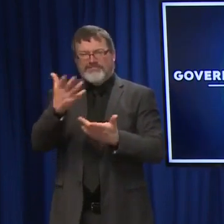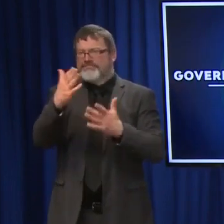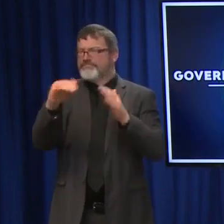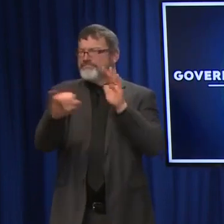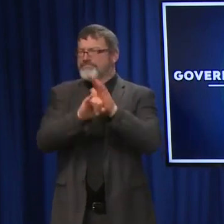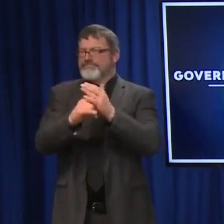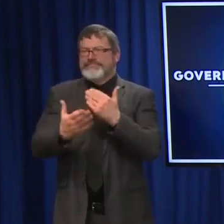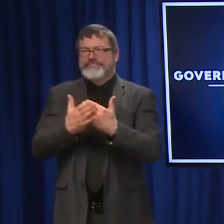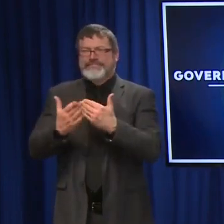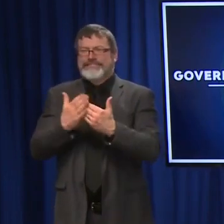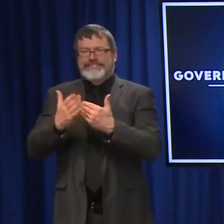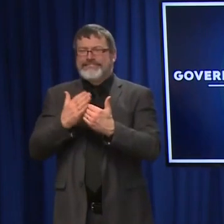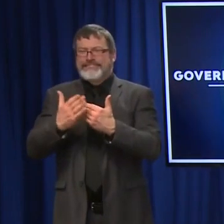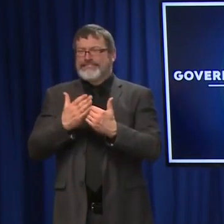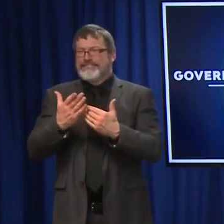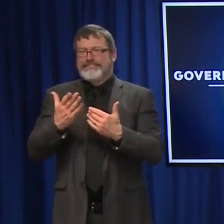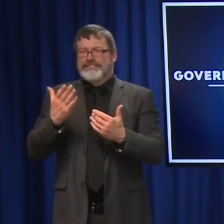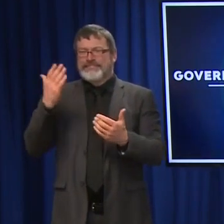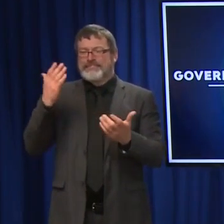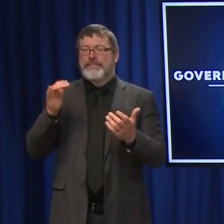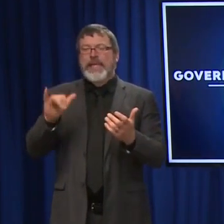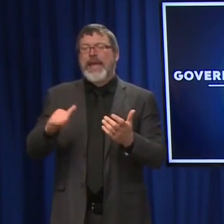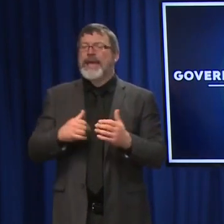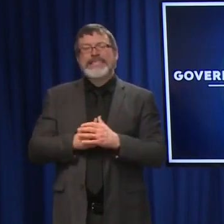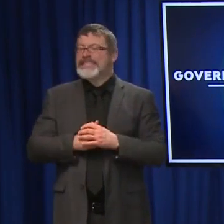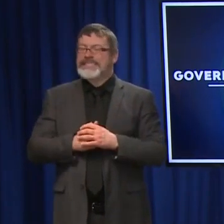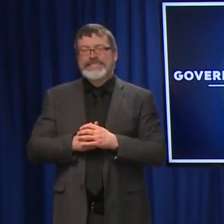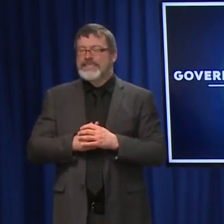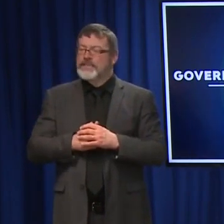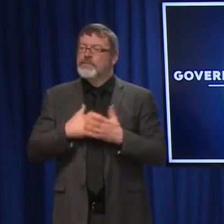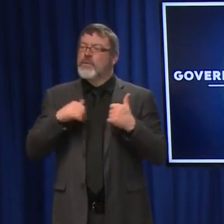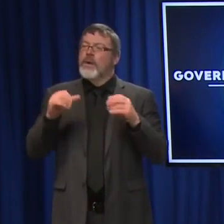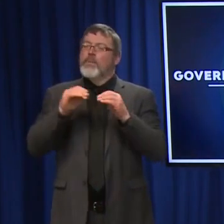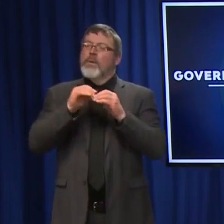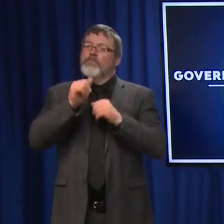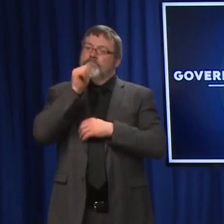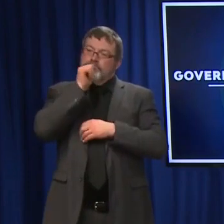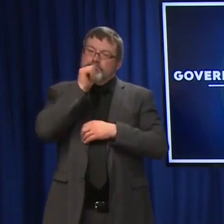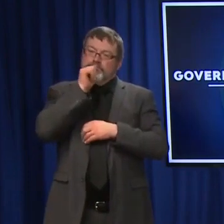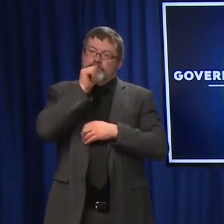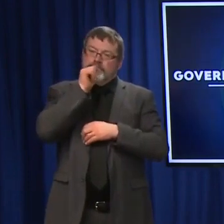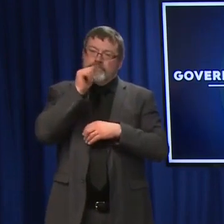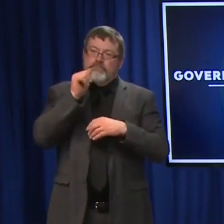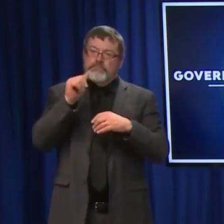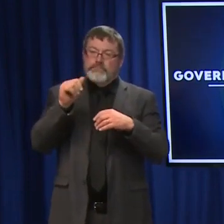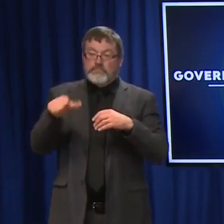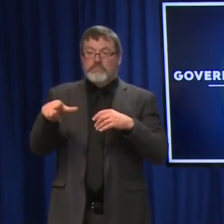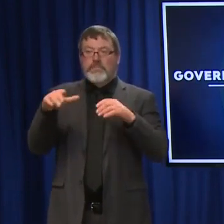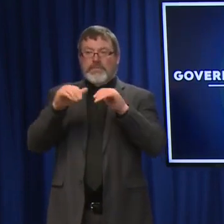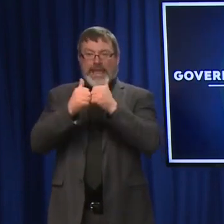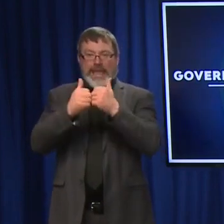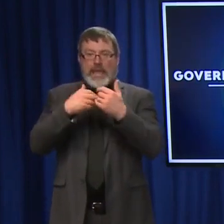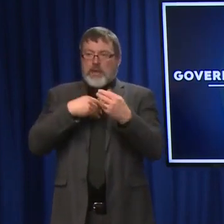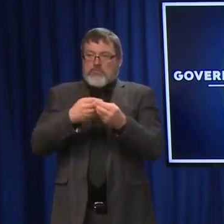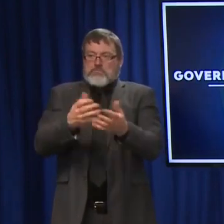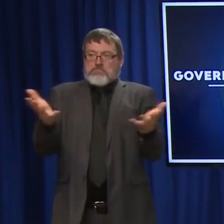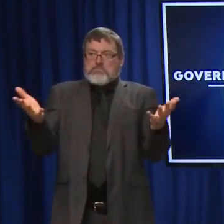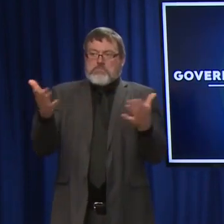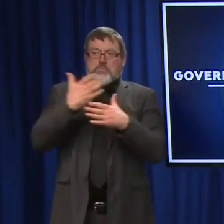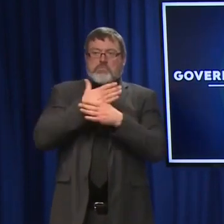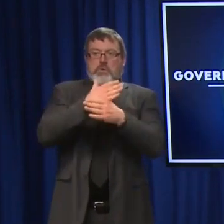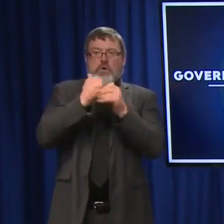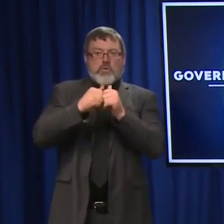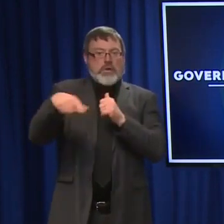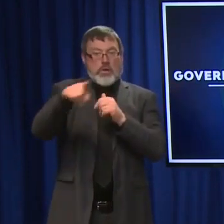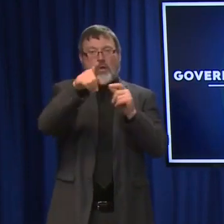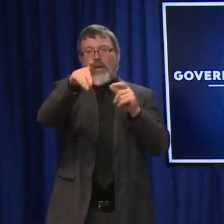really look at that report and say what can we release publicly every day so that we don't constructively